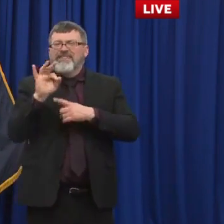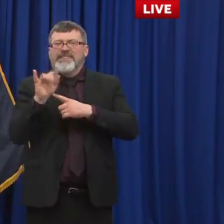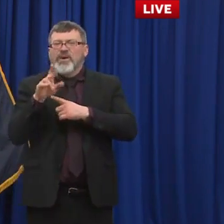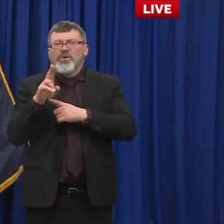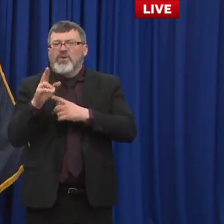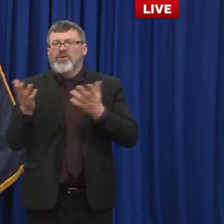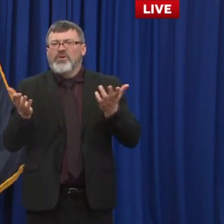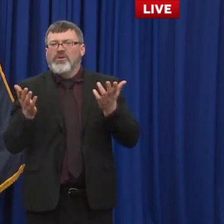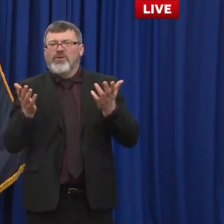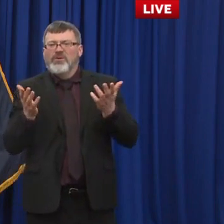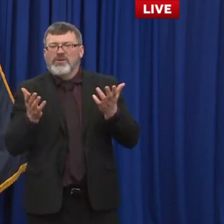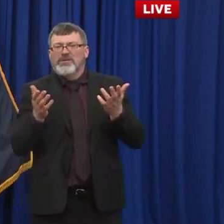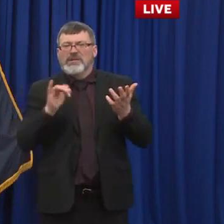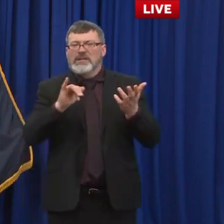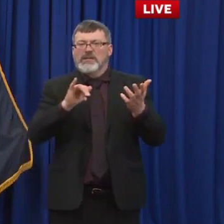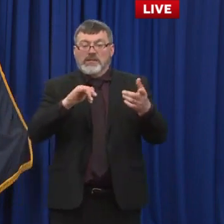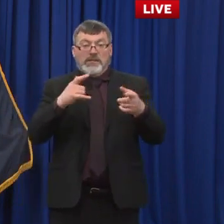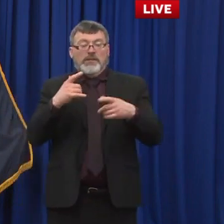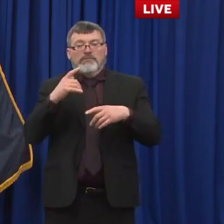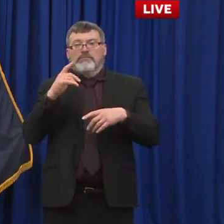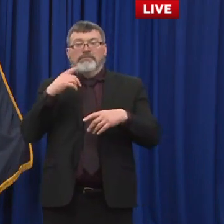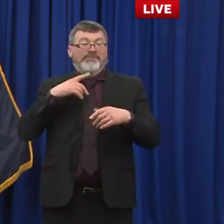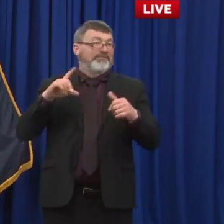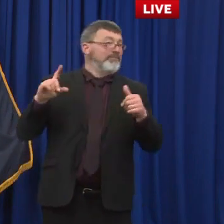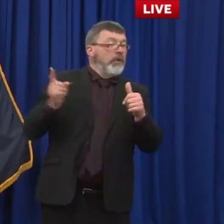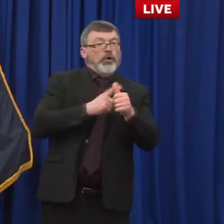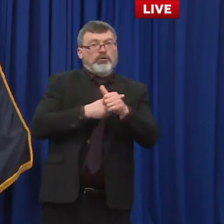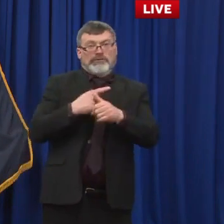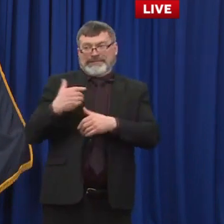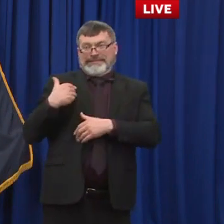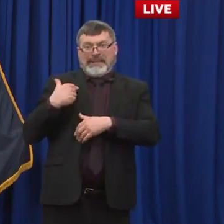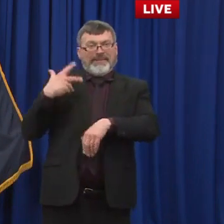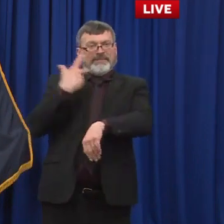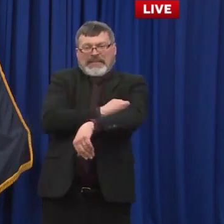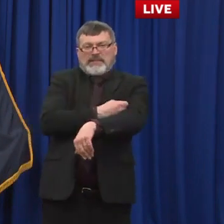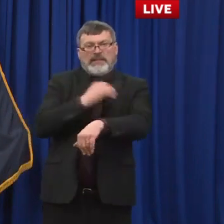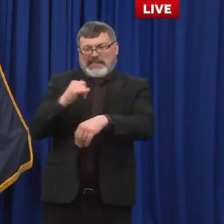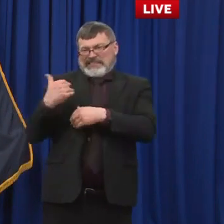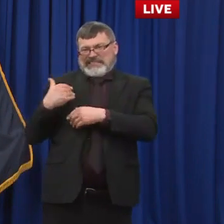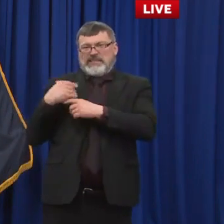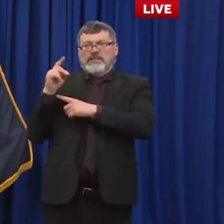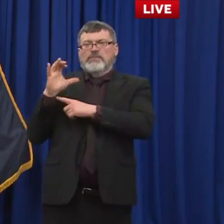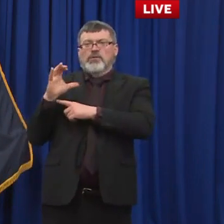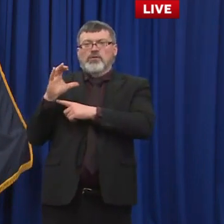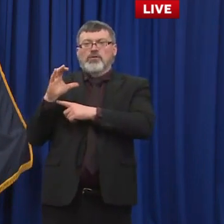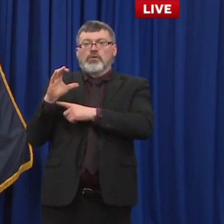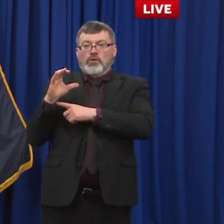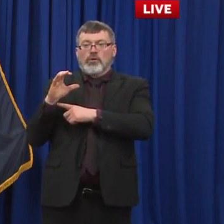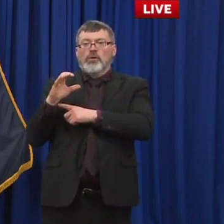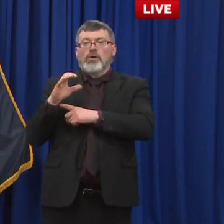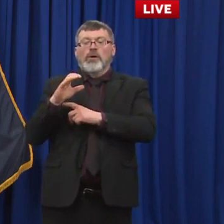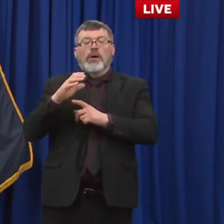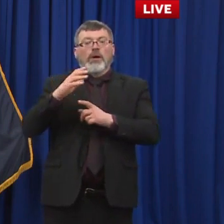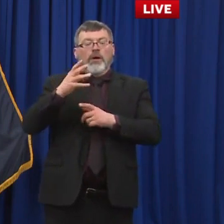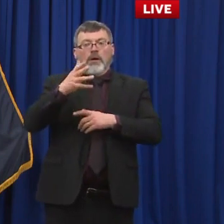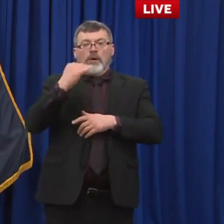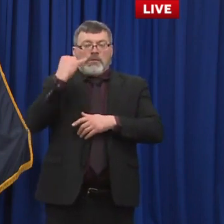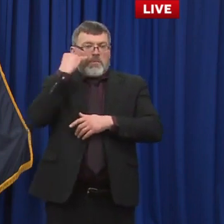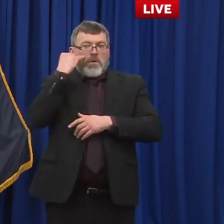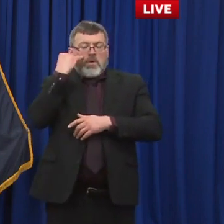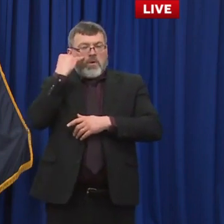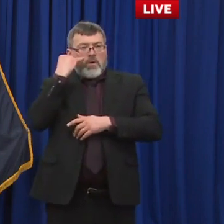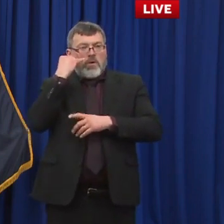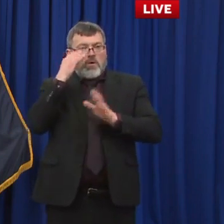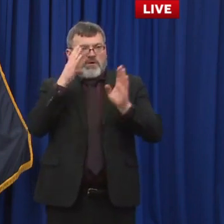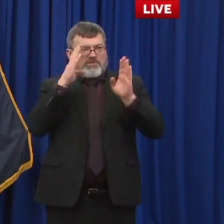December so if there were a six month requirement per se as was initially discussed I think would know about it by now because that would be coming up in May and June